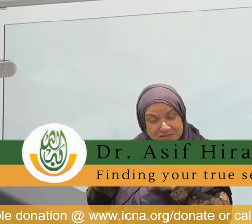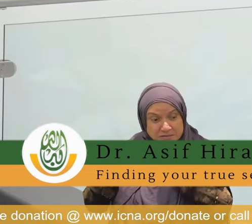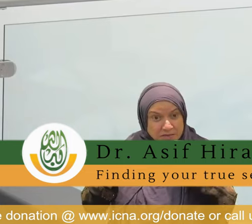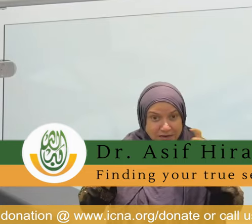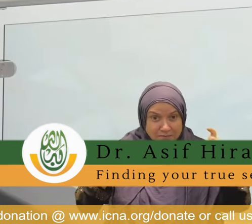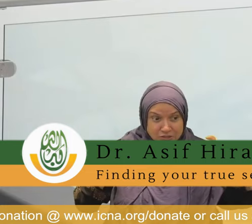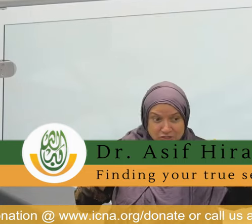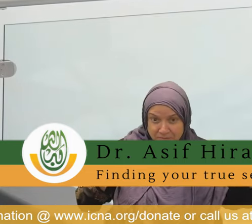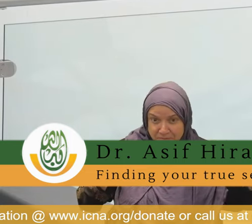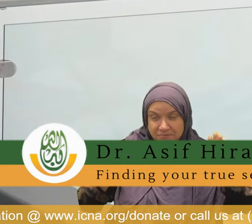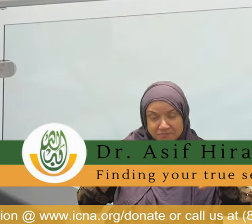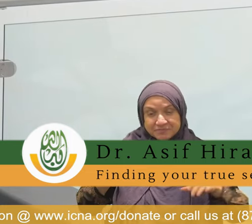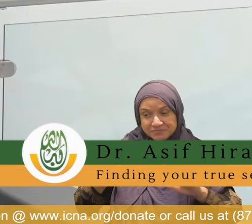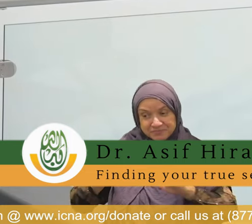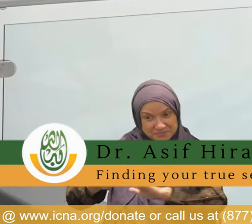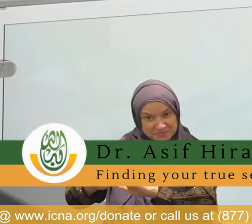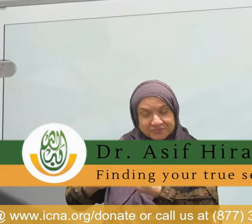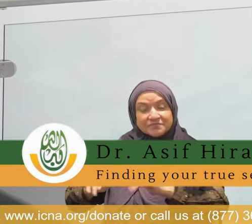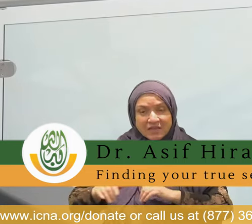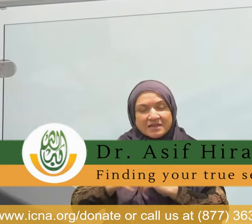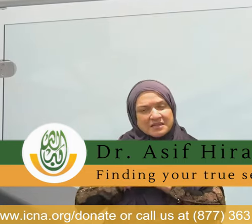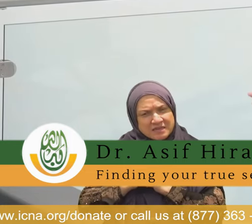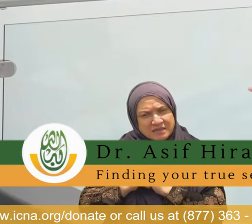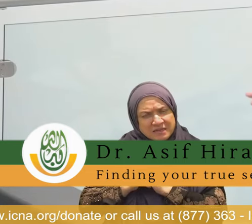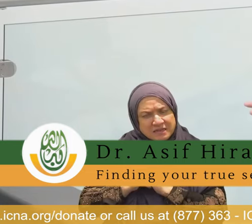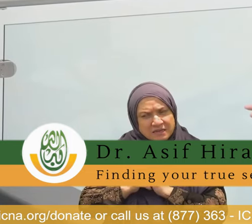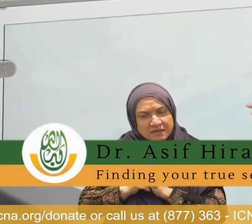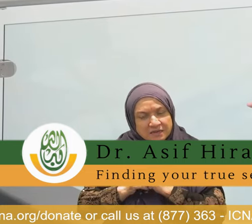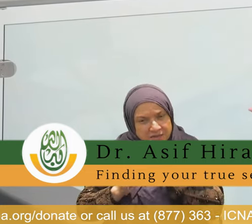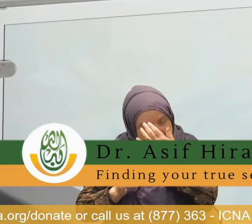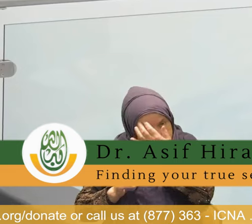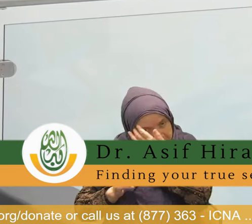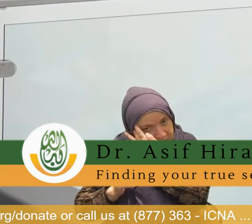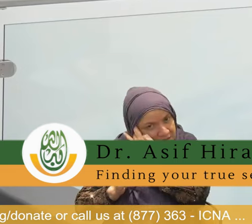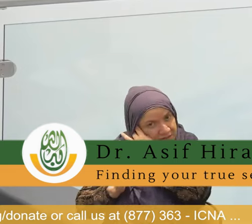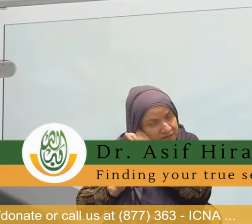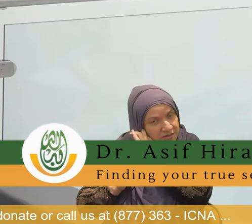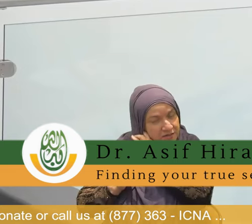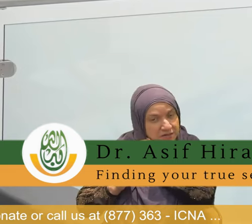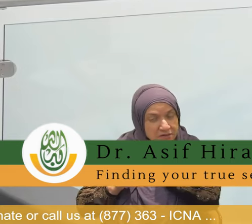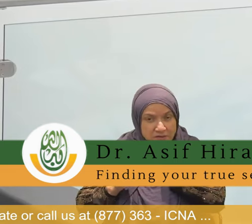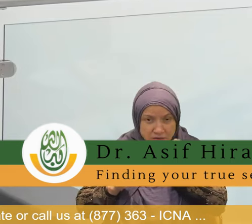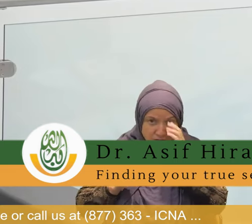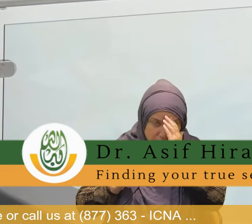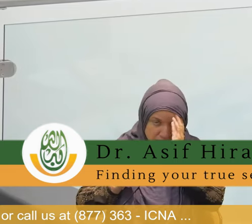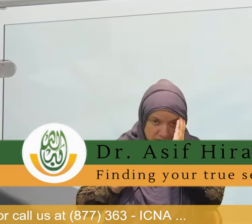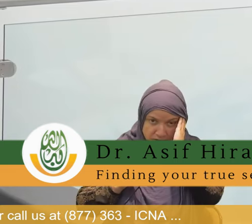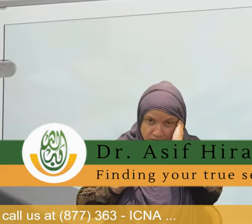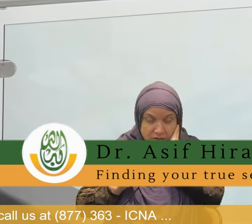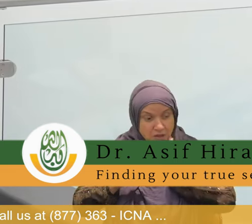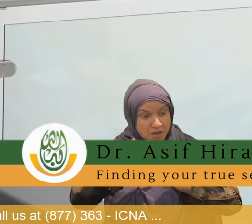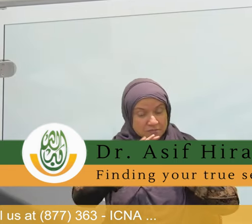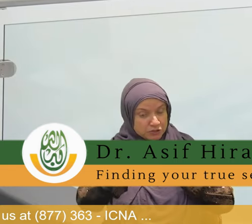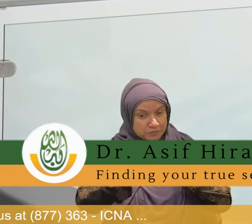believe in the modern West, in human being, in human self, right? But we don't believe in Allah subhanahu wa ta'ala.